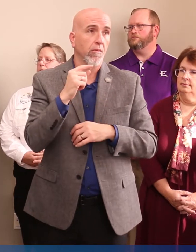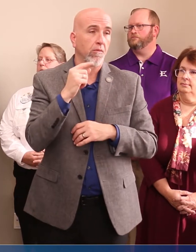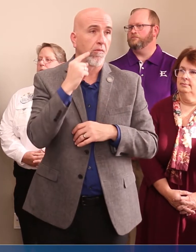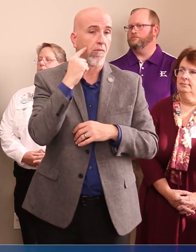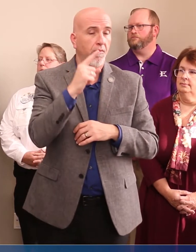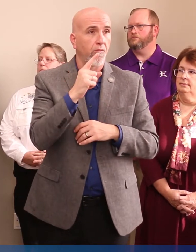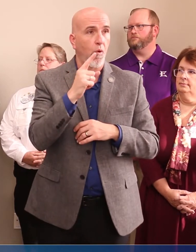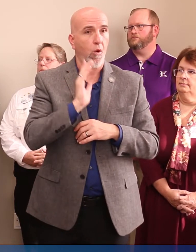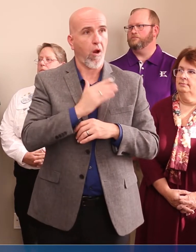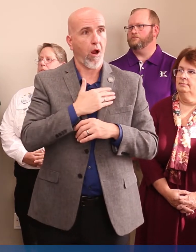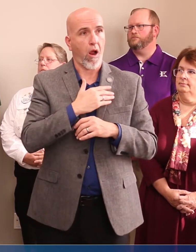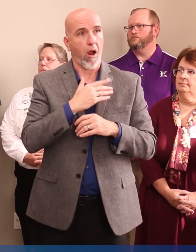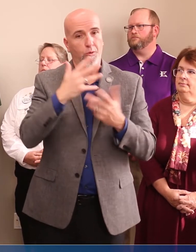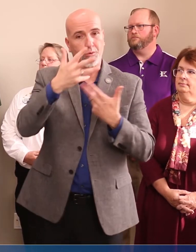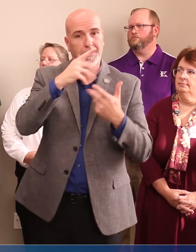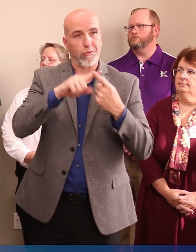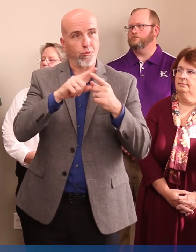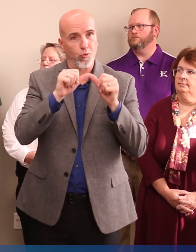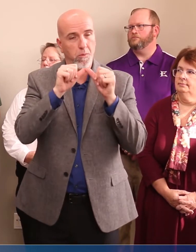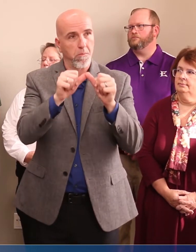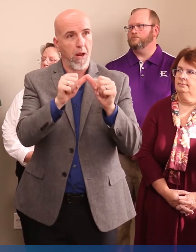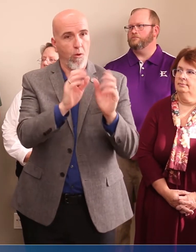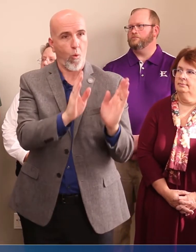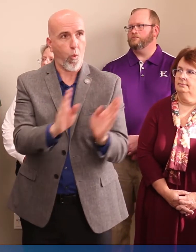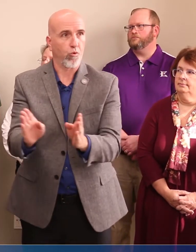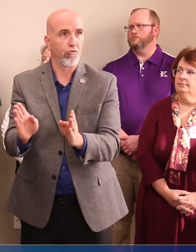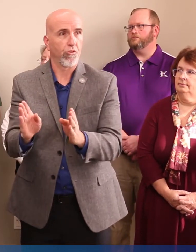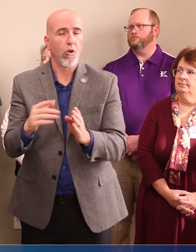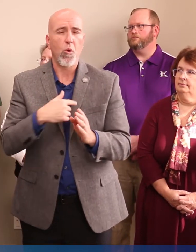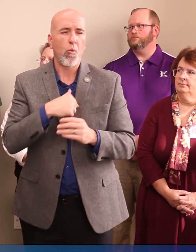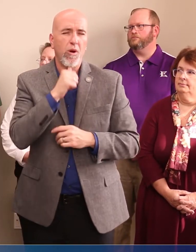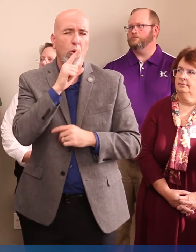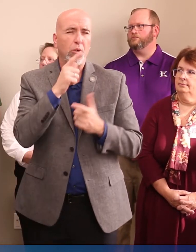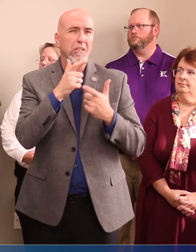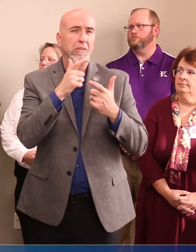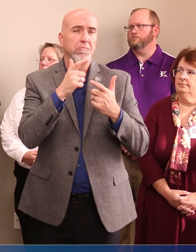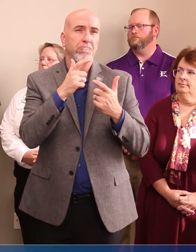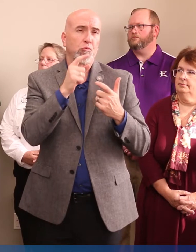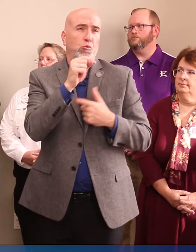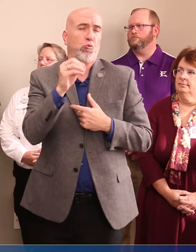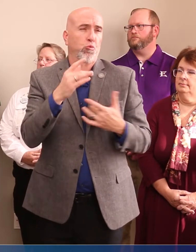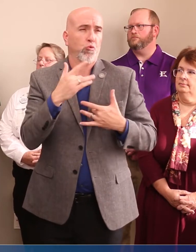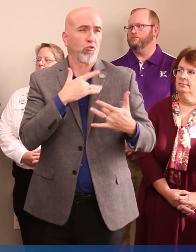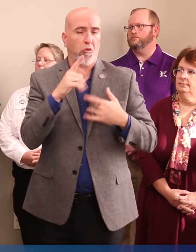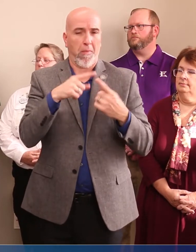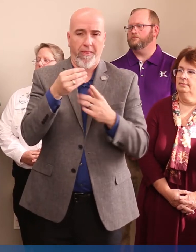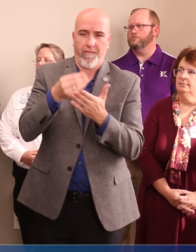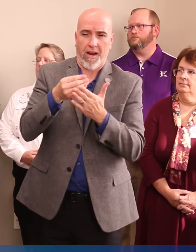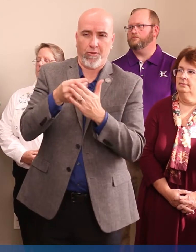order society. We're not too concerned about the impacts right now financially.